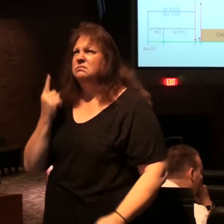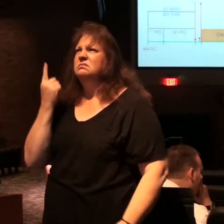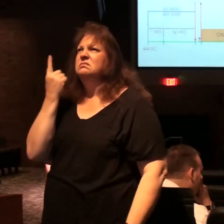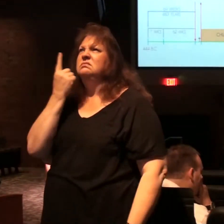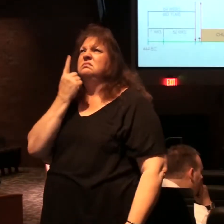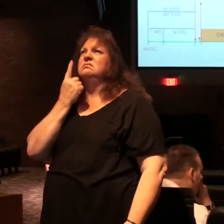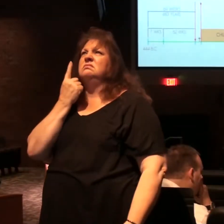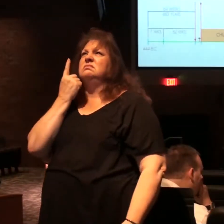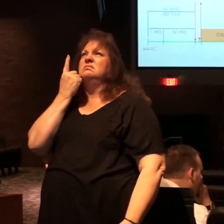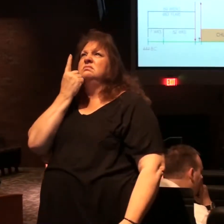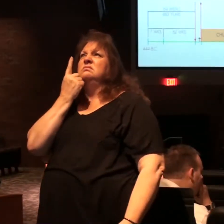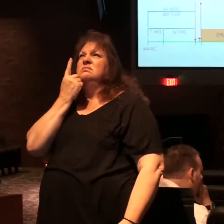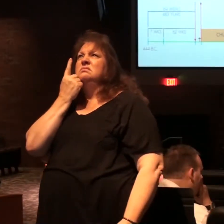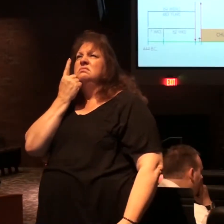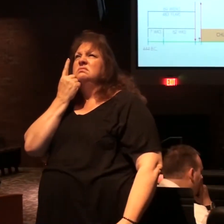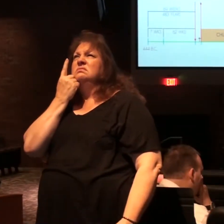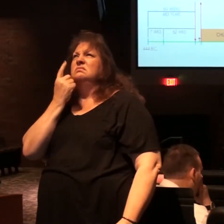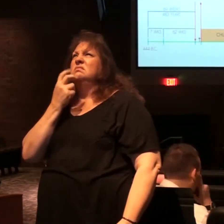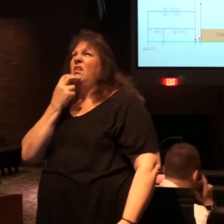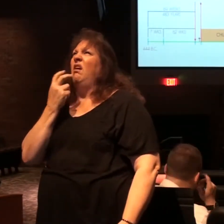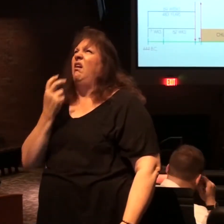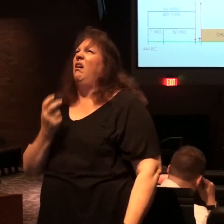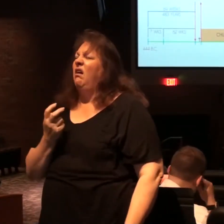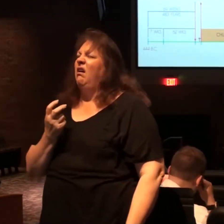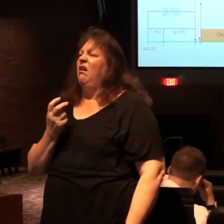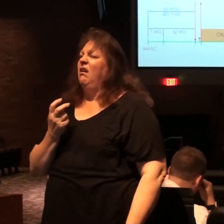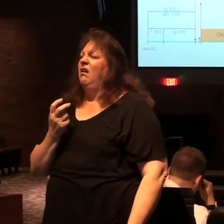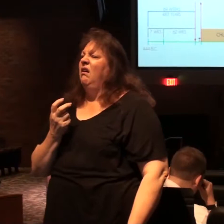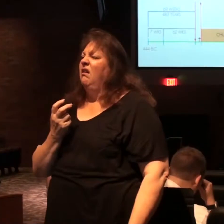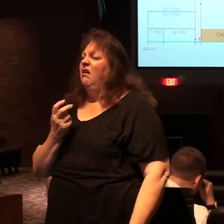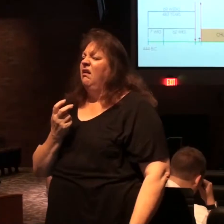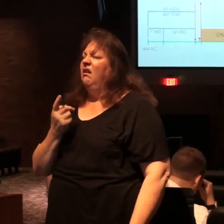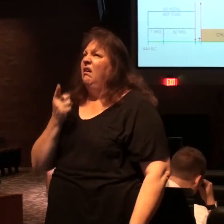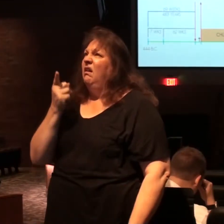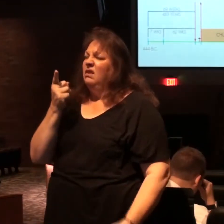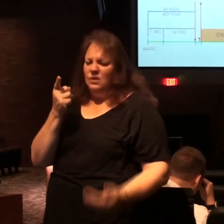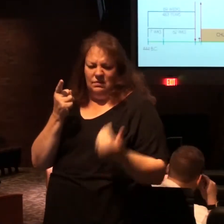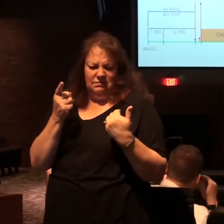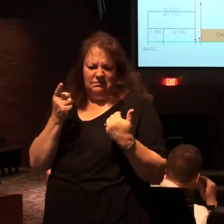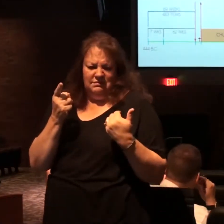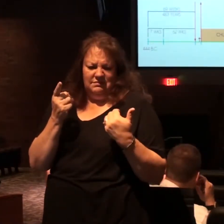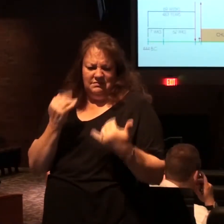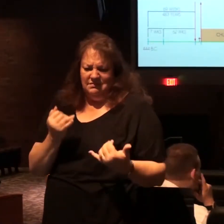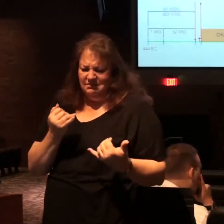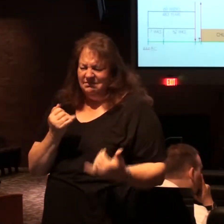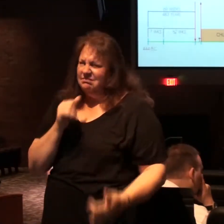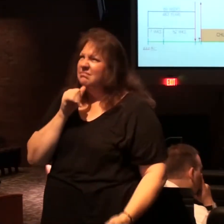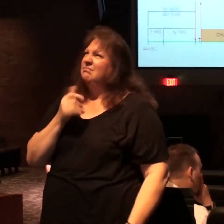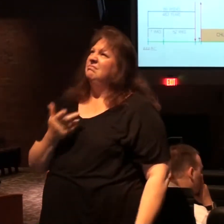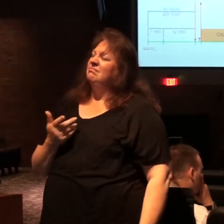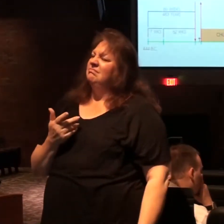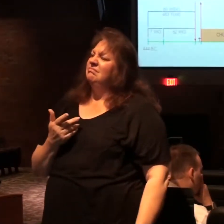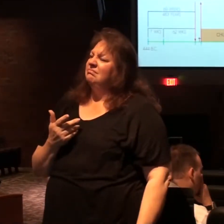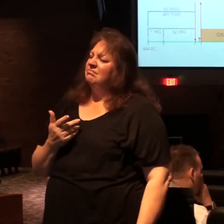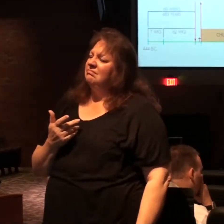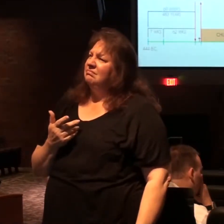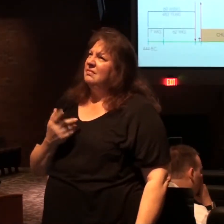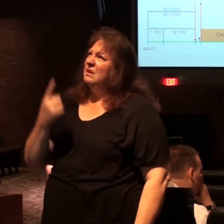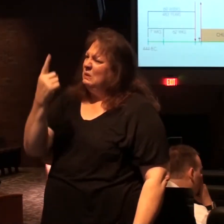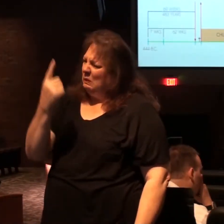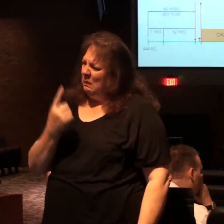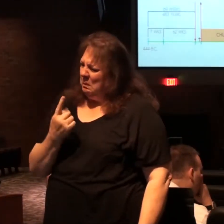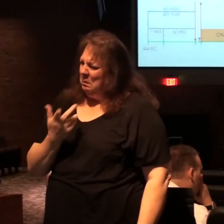when they see the beast they're amazed that he was and is not and will come